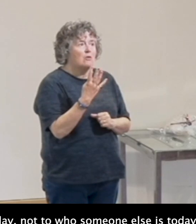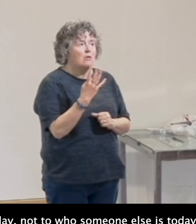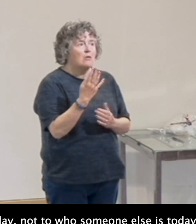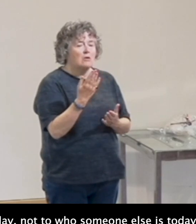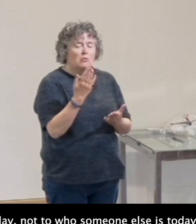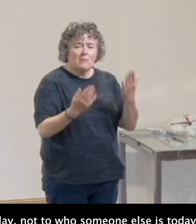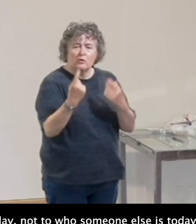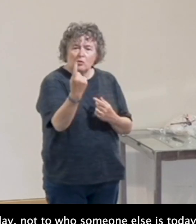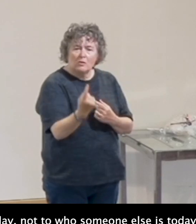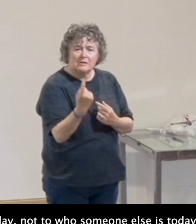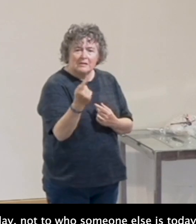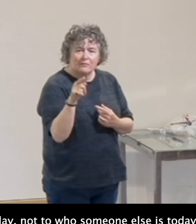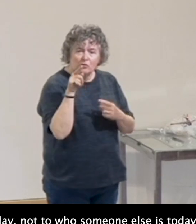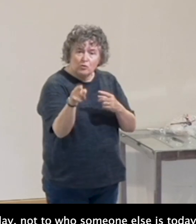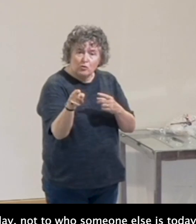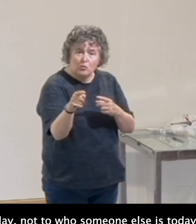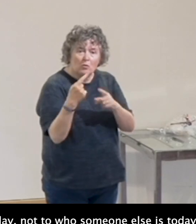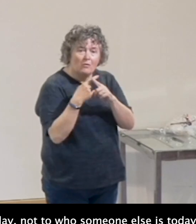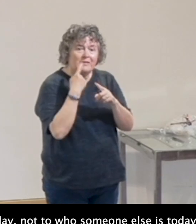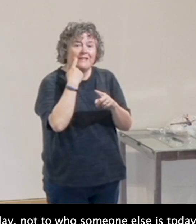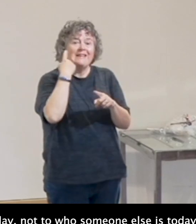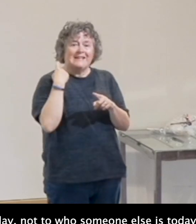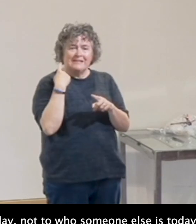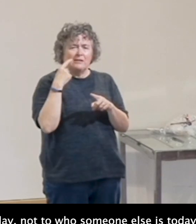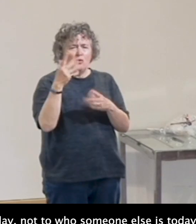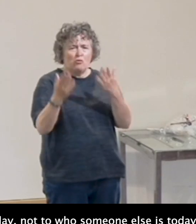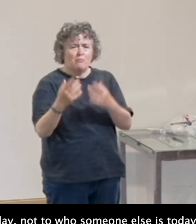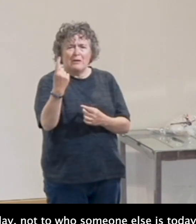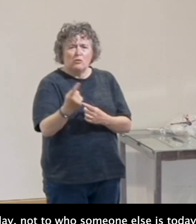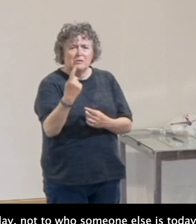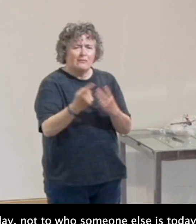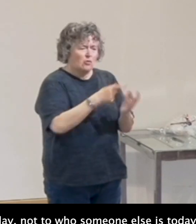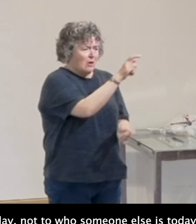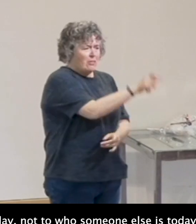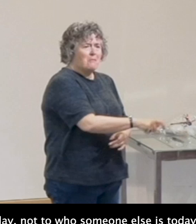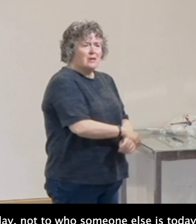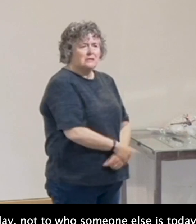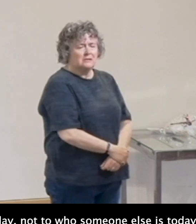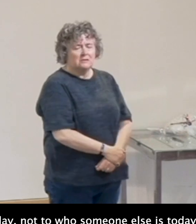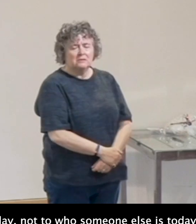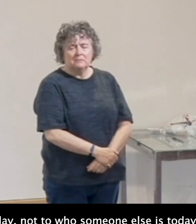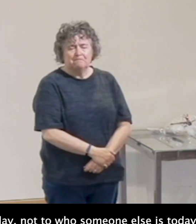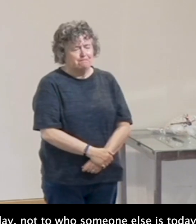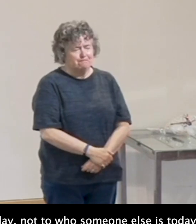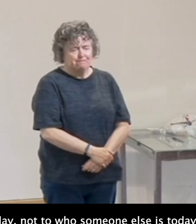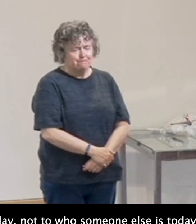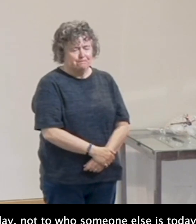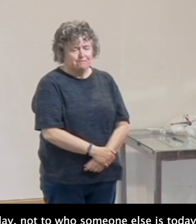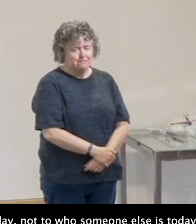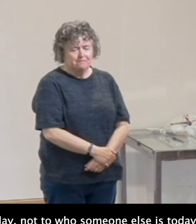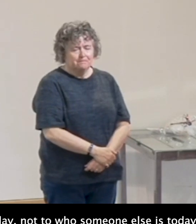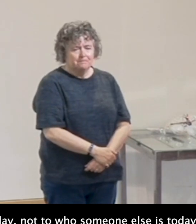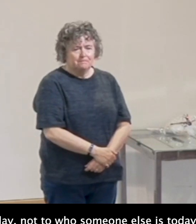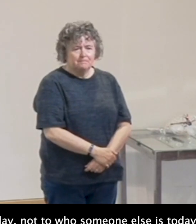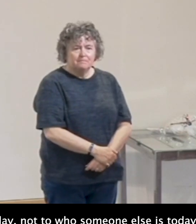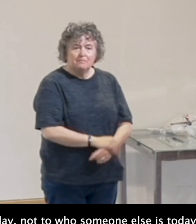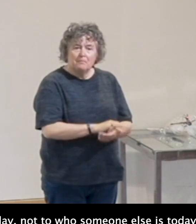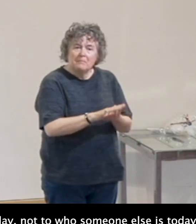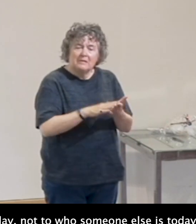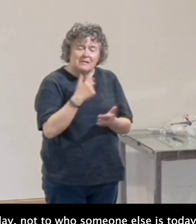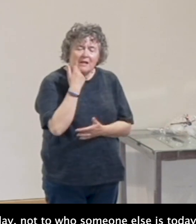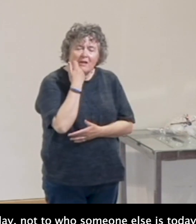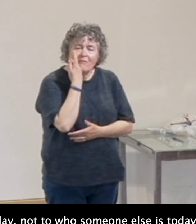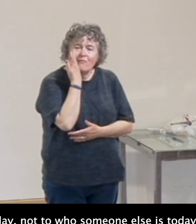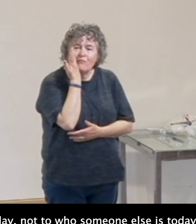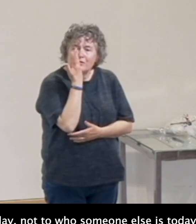four, compare yourself to who you were yesterday, not to someone else today. I guess it's not bad